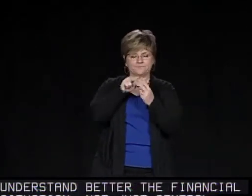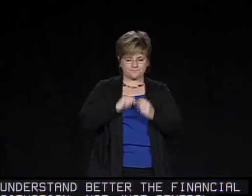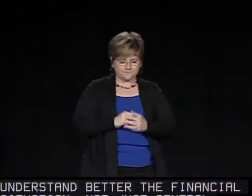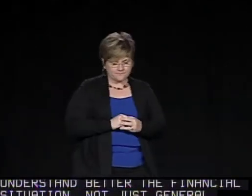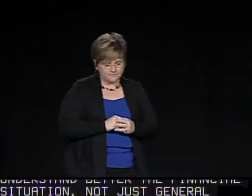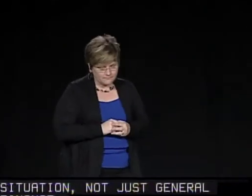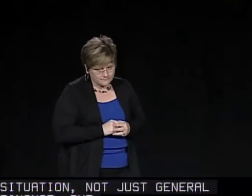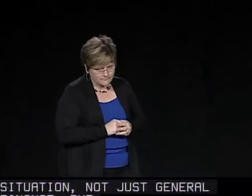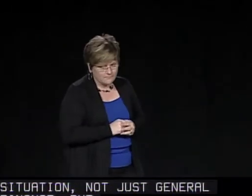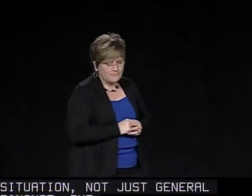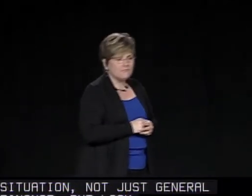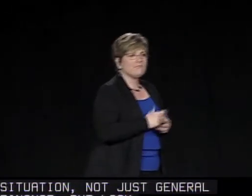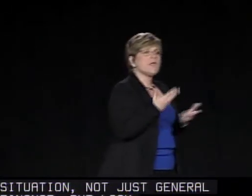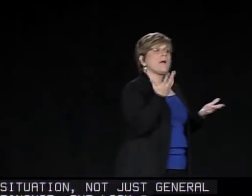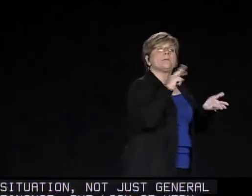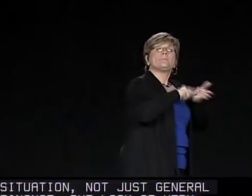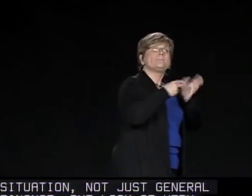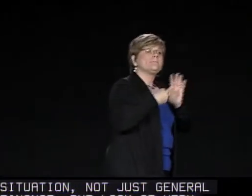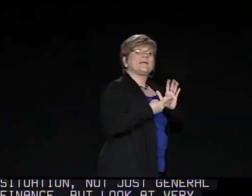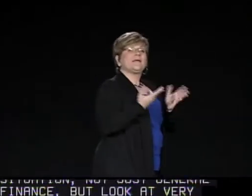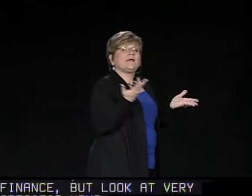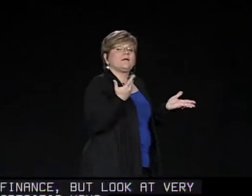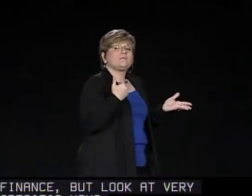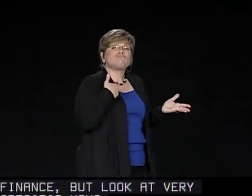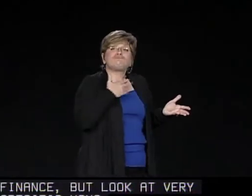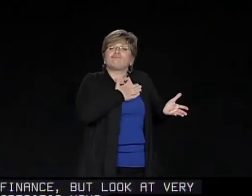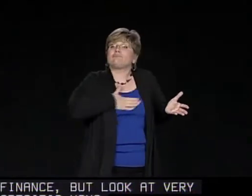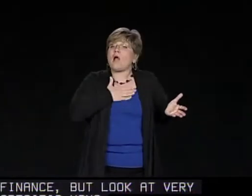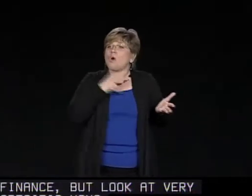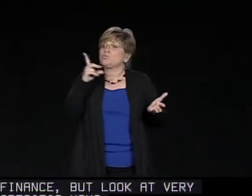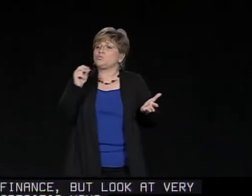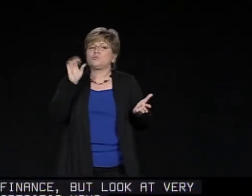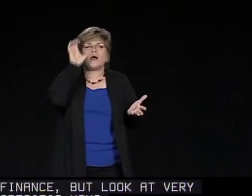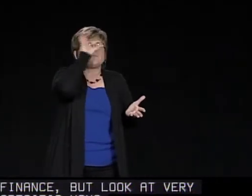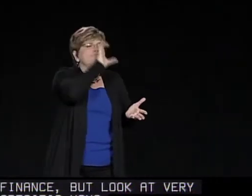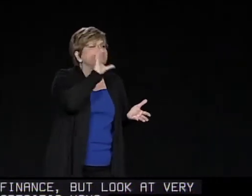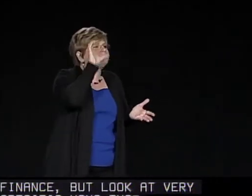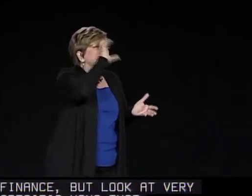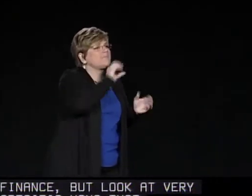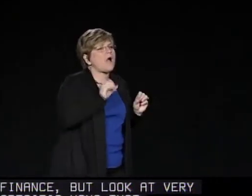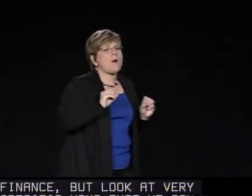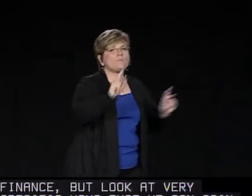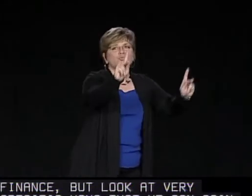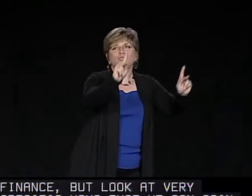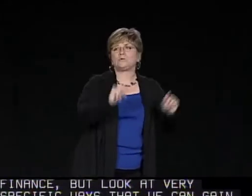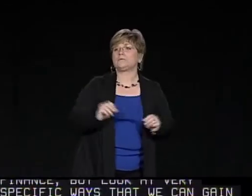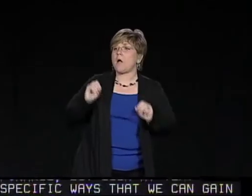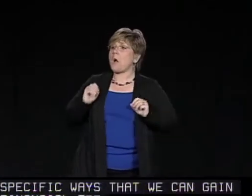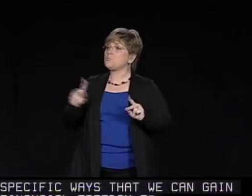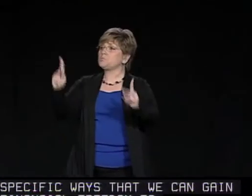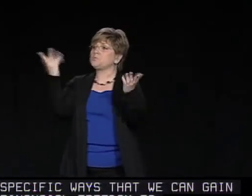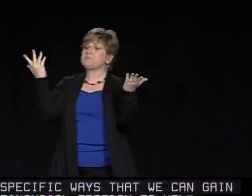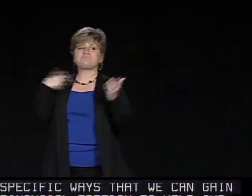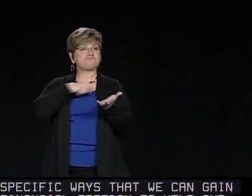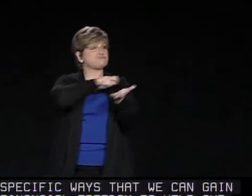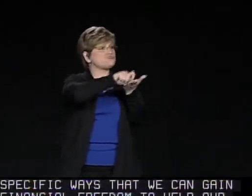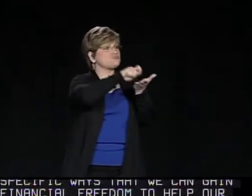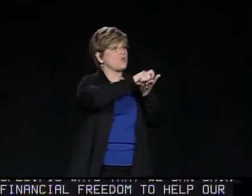specific ways that we can gain financial freedom to help our organization survive. We have to look for different